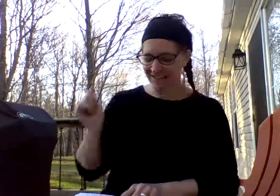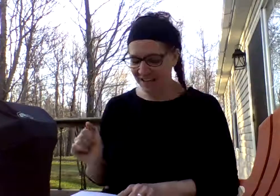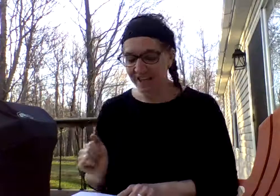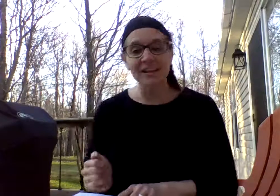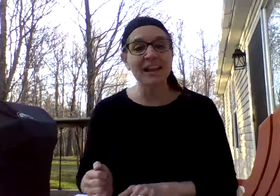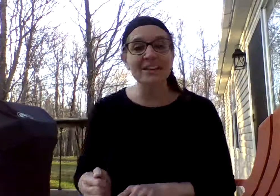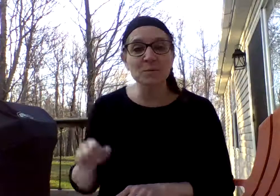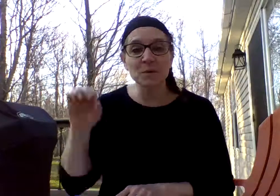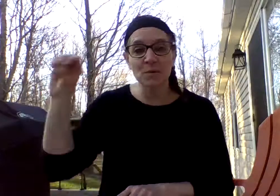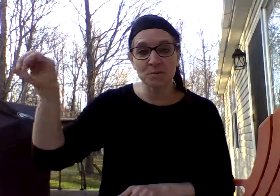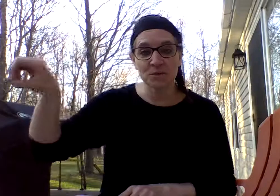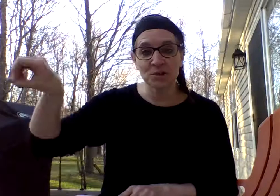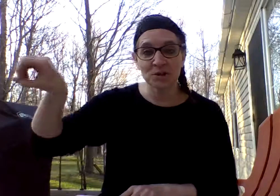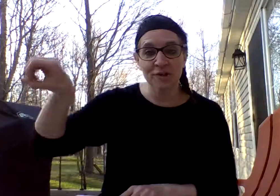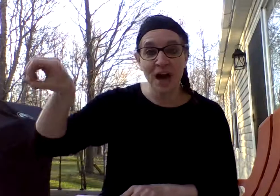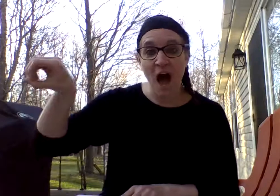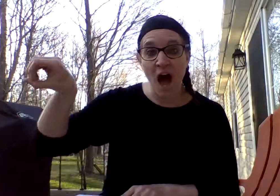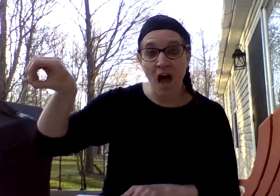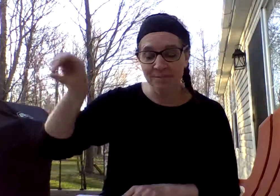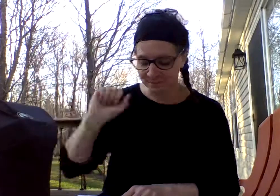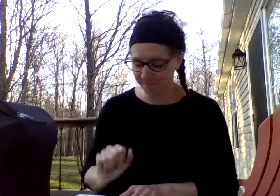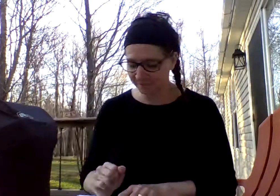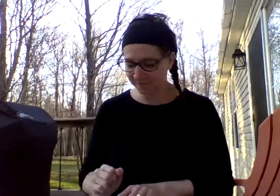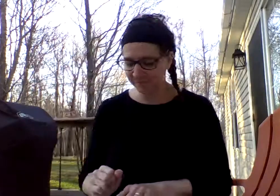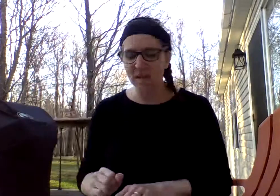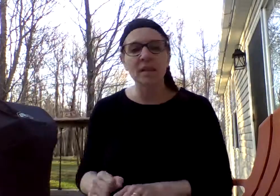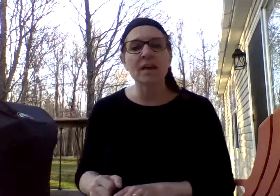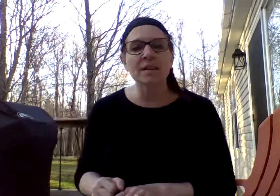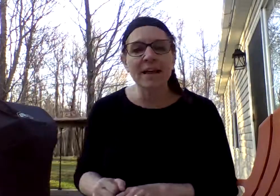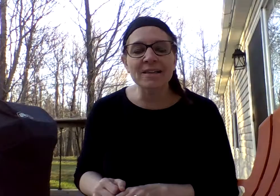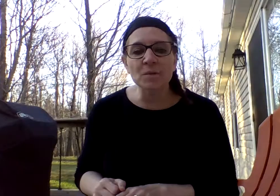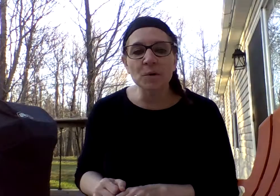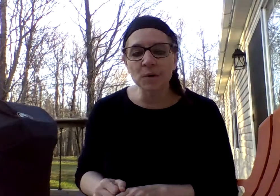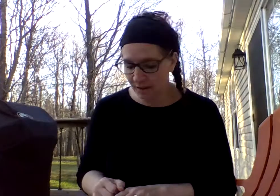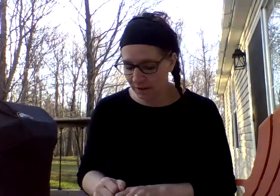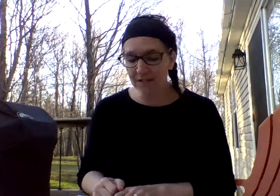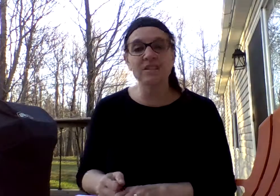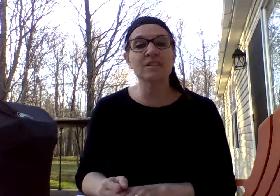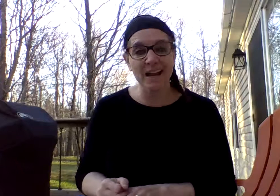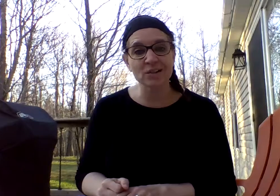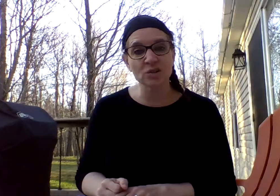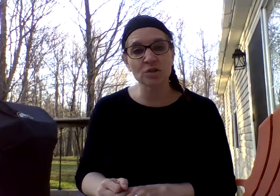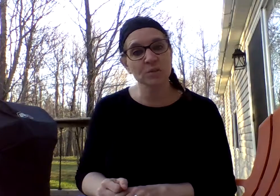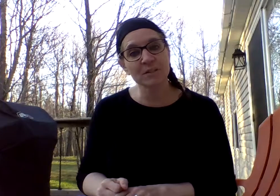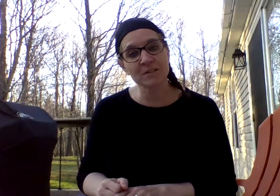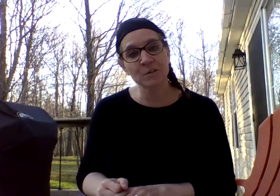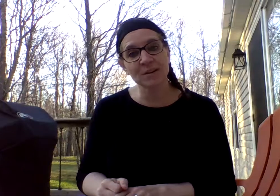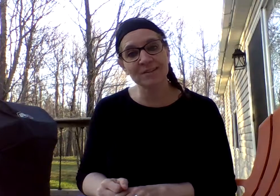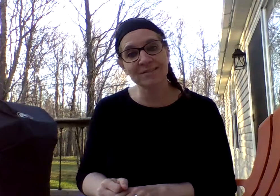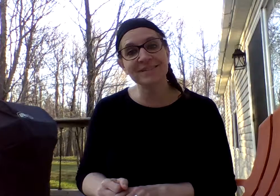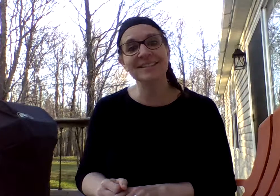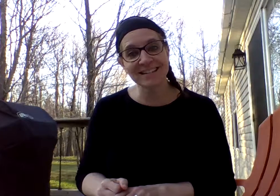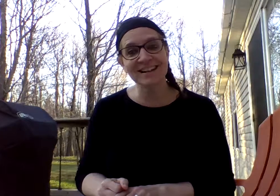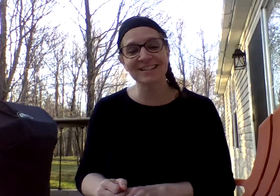And the last word. Oh, you should have heard the A. And the last word is such. What's the word? Such.